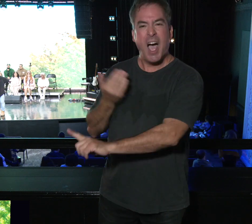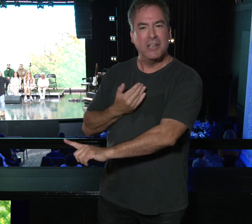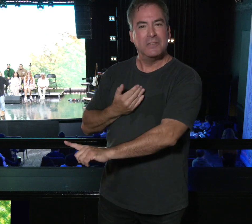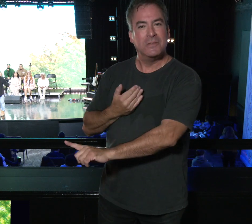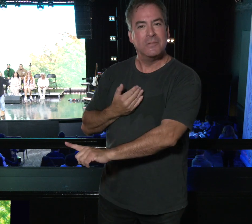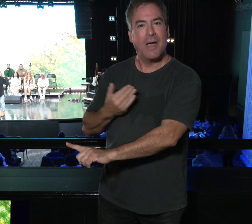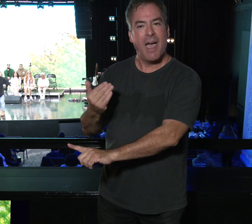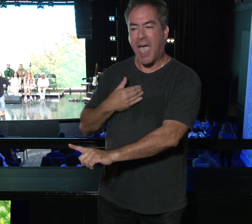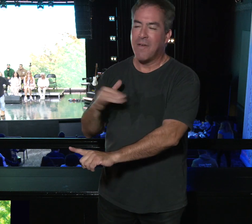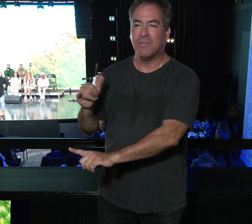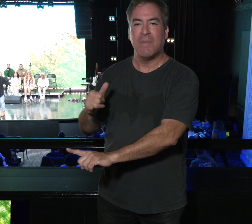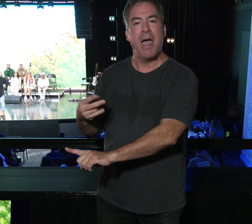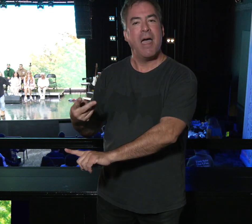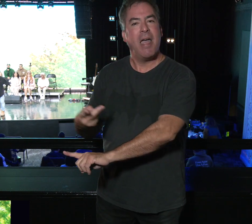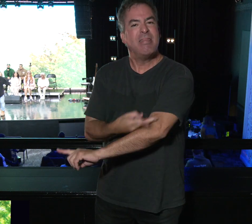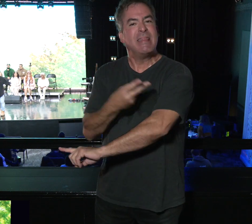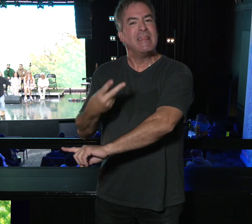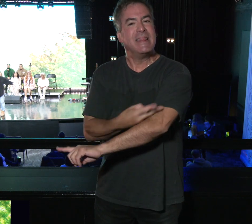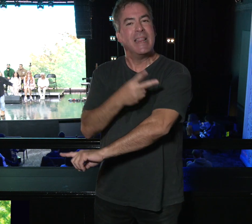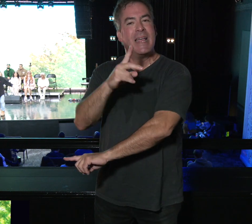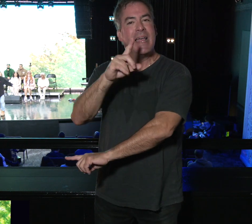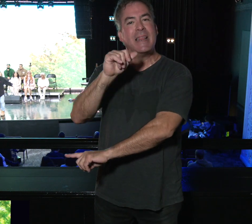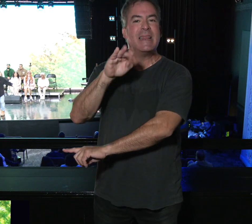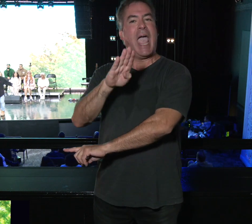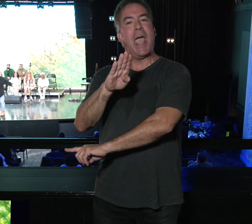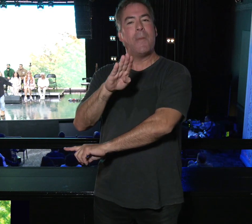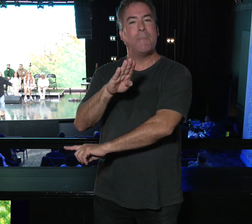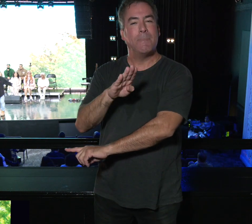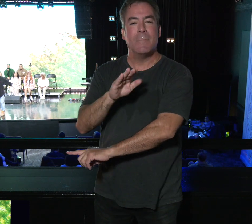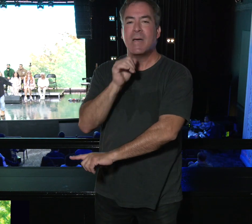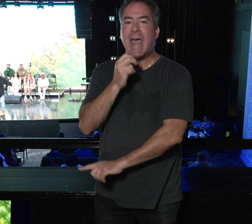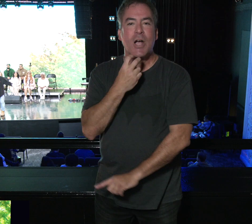They got the lamb, not the goat.